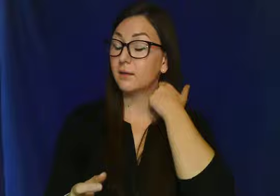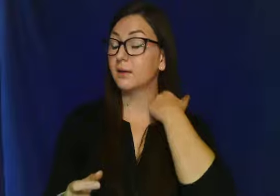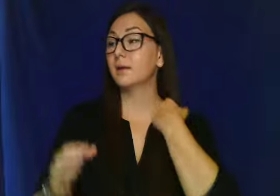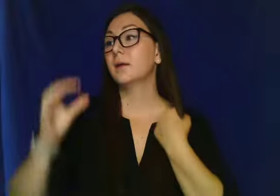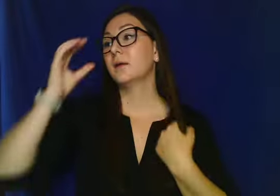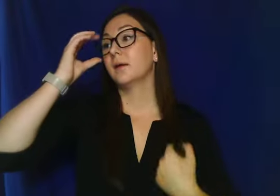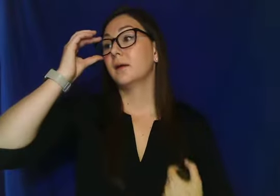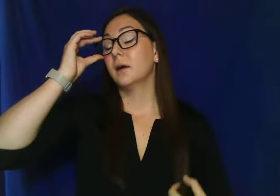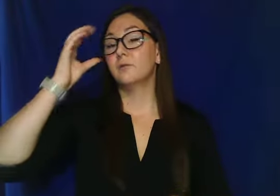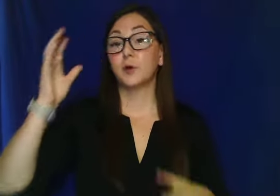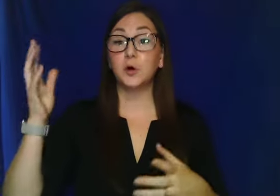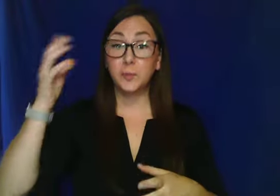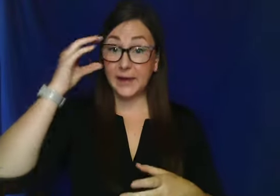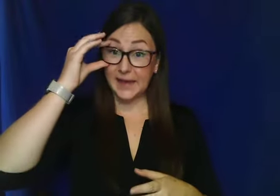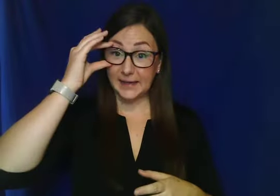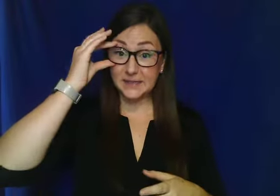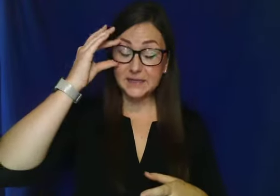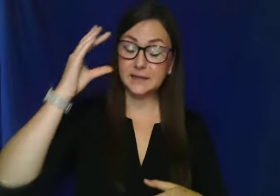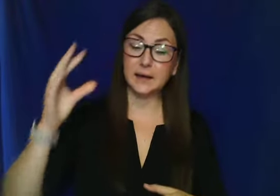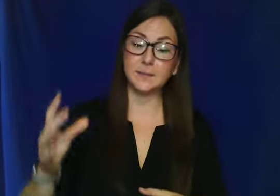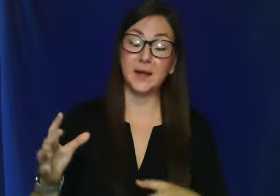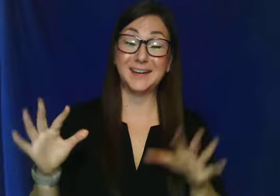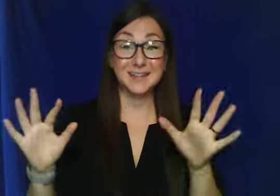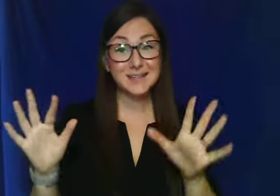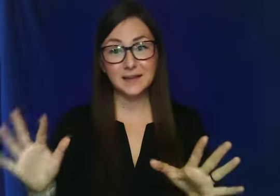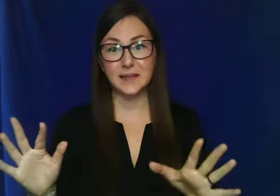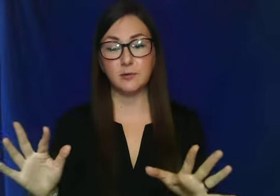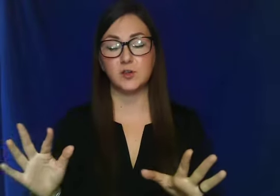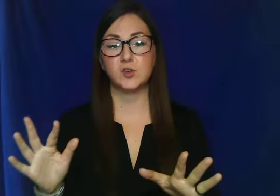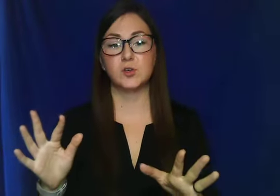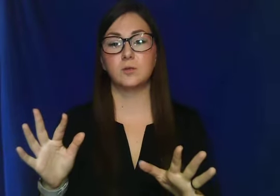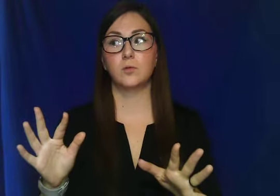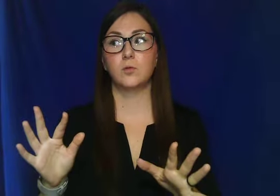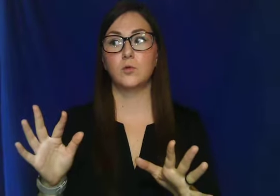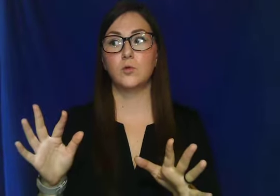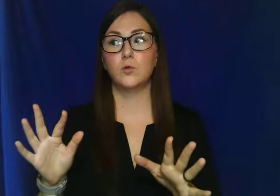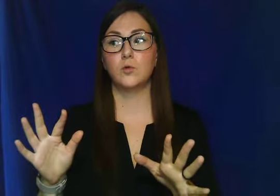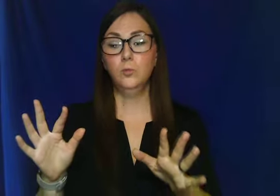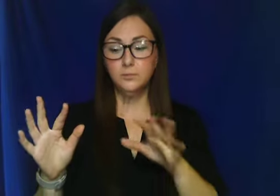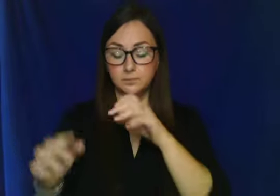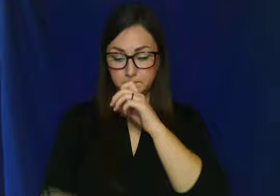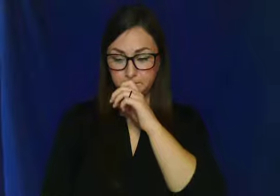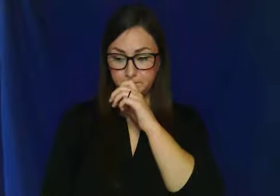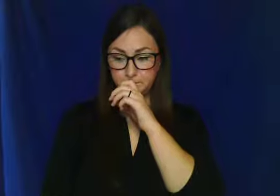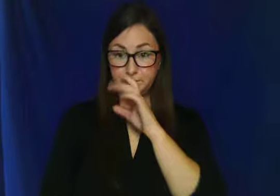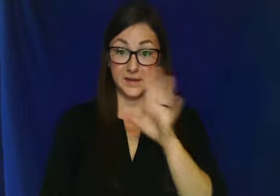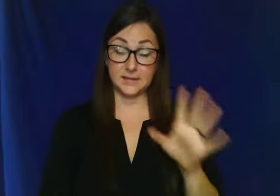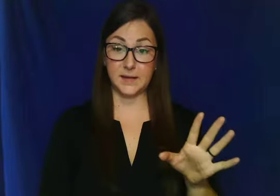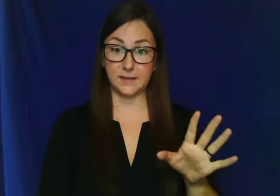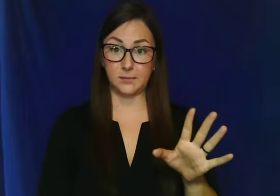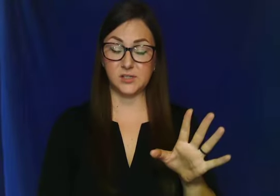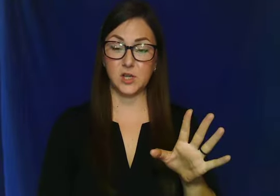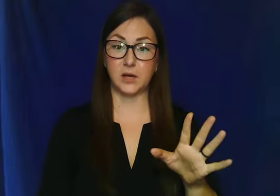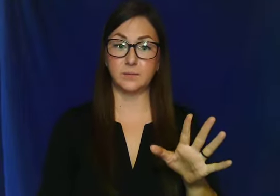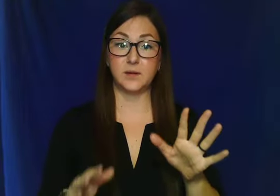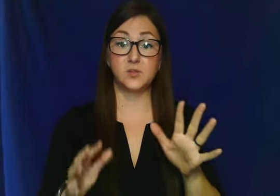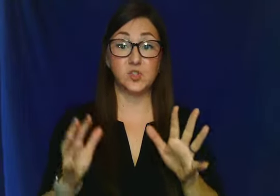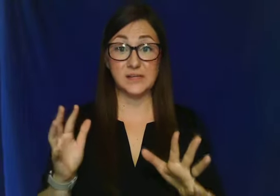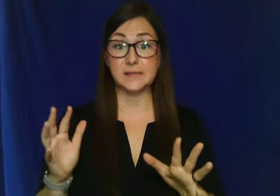So for hold my hand and in sign language, in sign language, Jesus